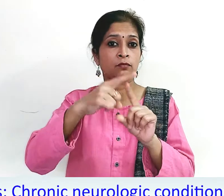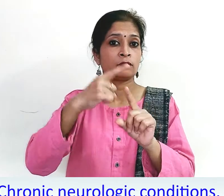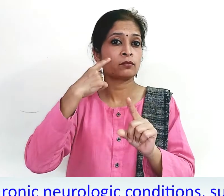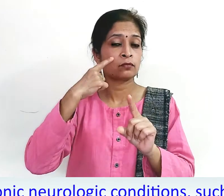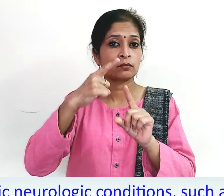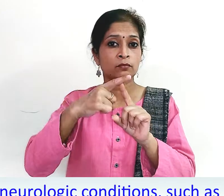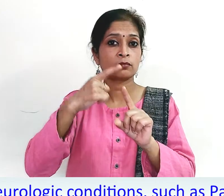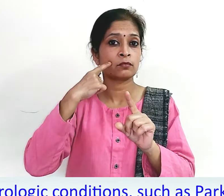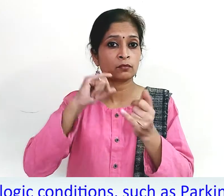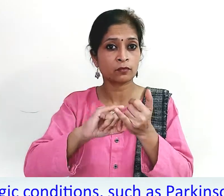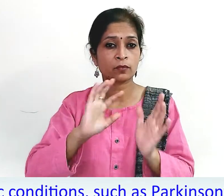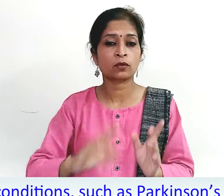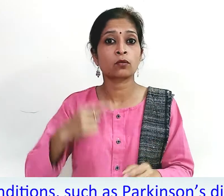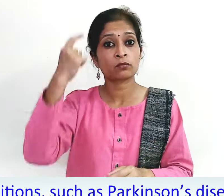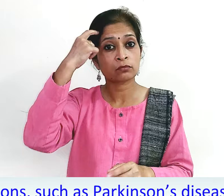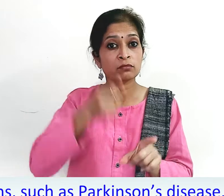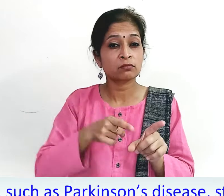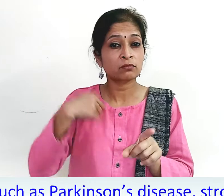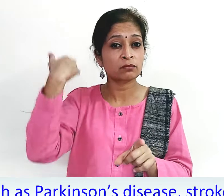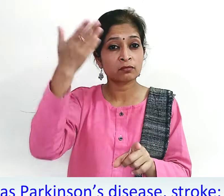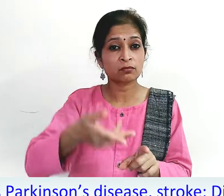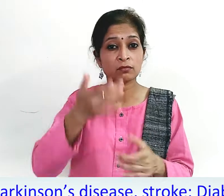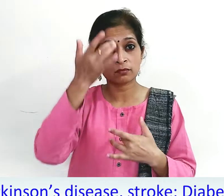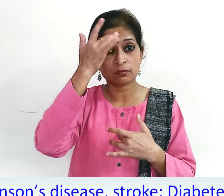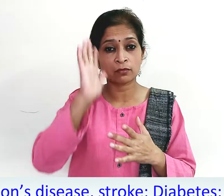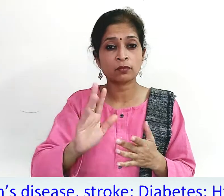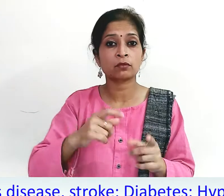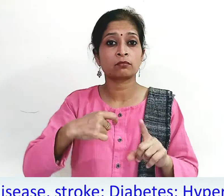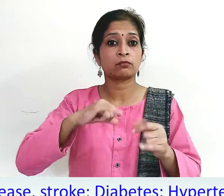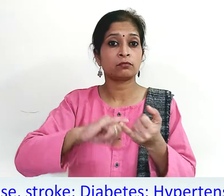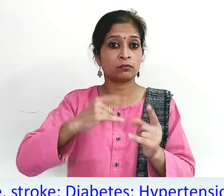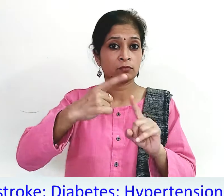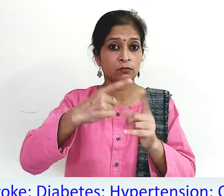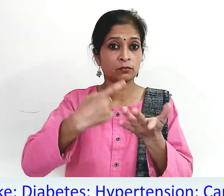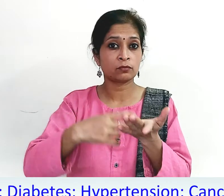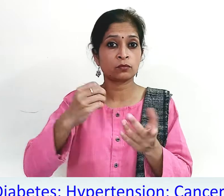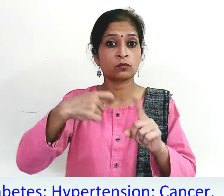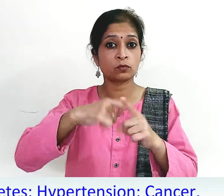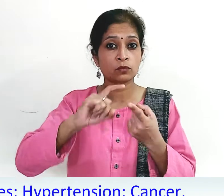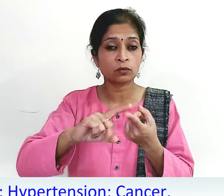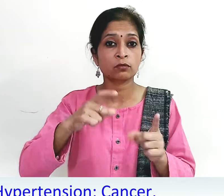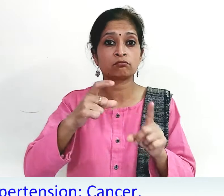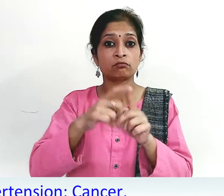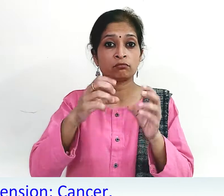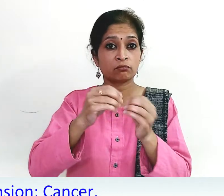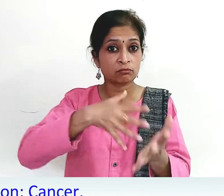neurological conditions such as Parkinson's disease, stroke, diabetes, hypertension,